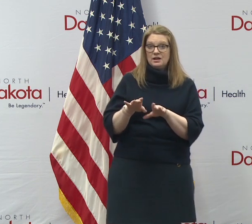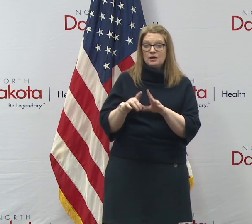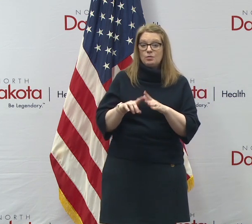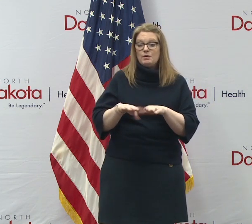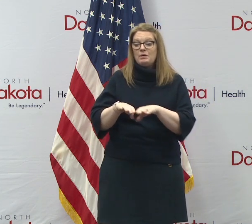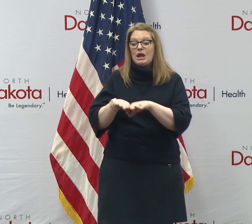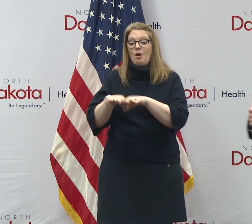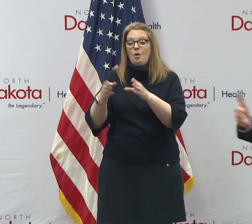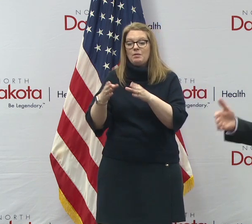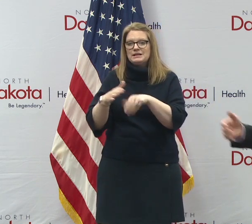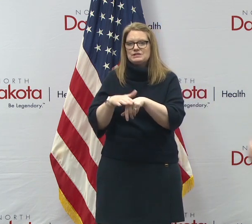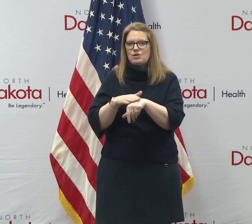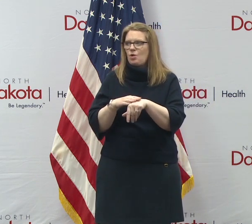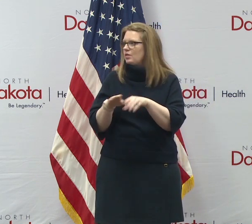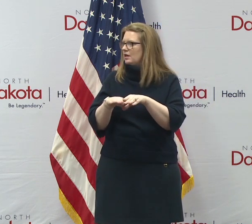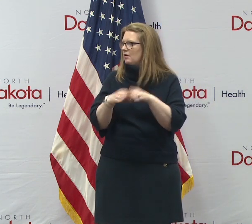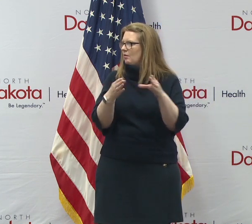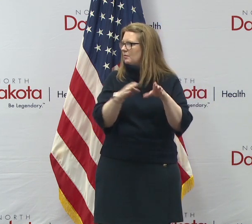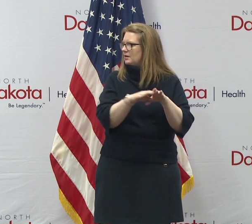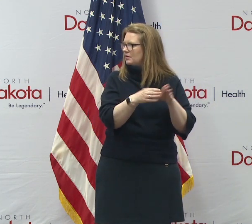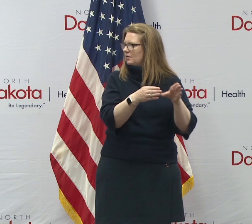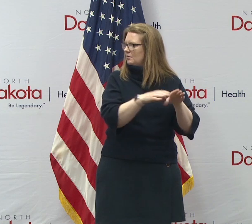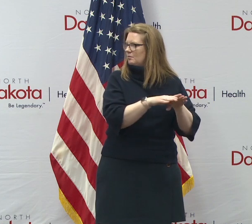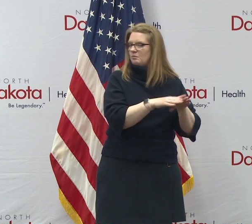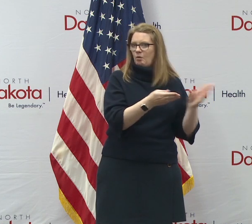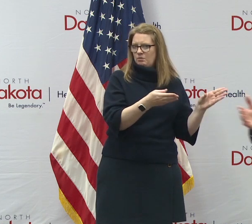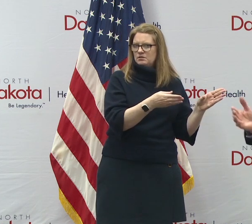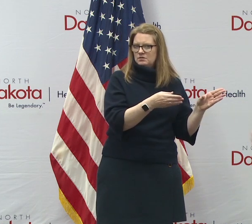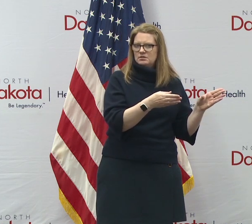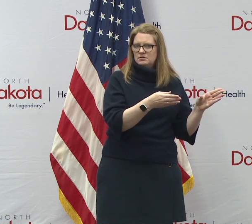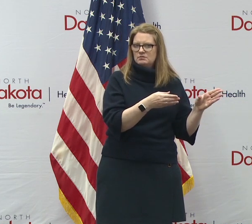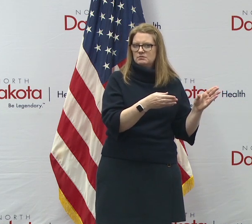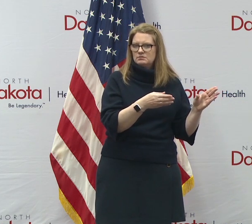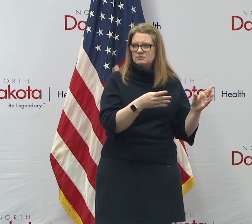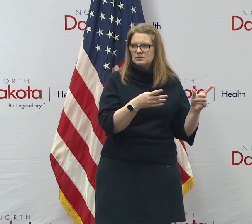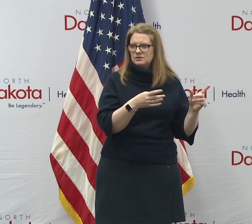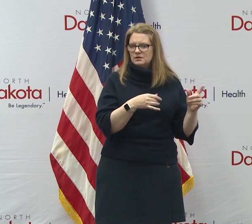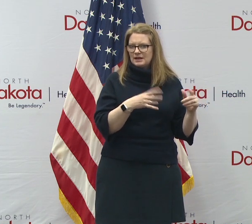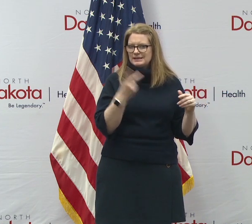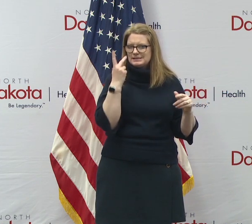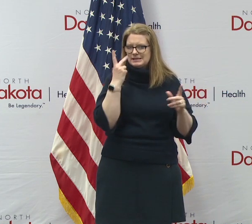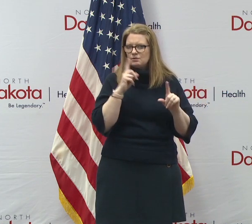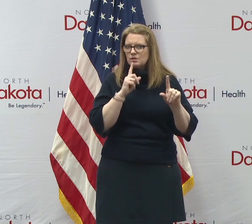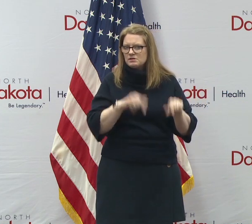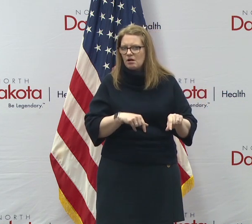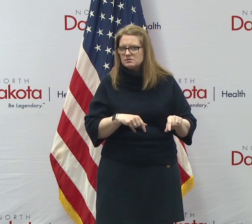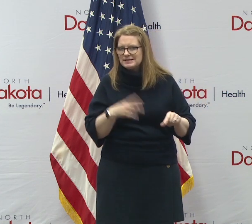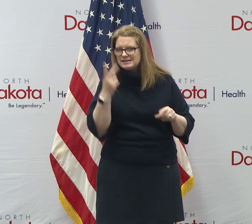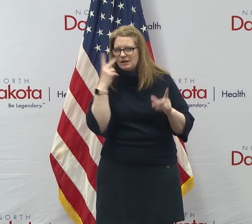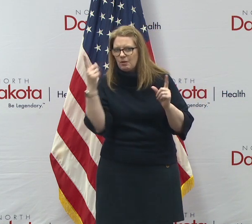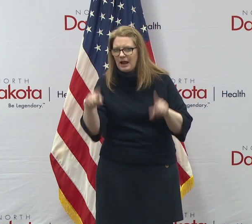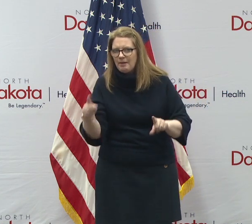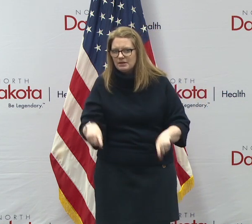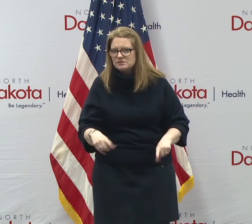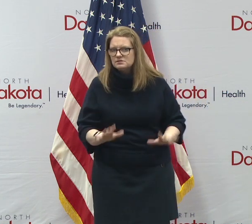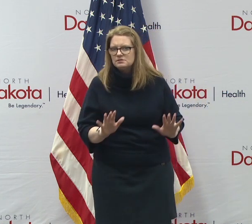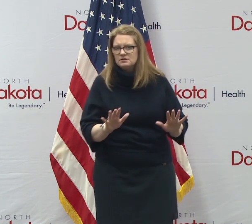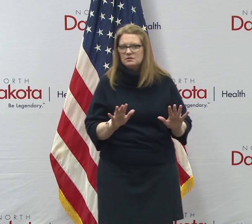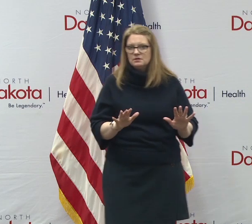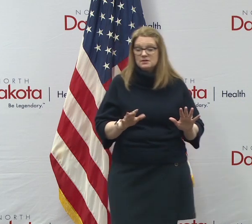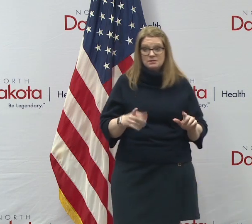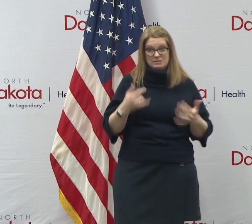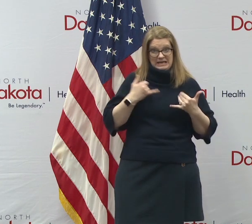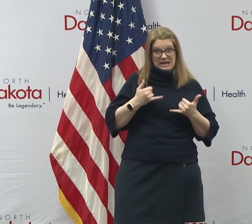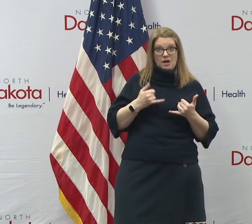up slowly and then see what, see how, see, see what results from that. But absolutely. We're, we're